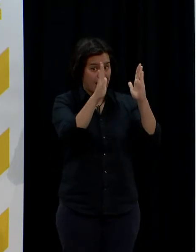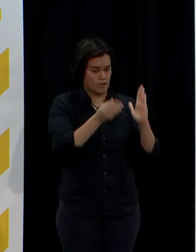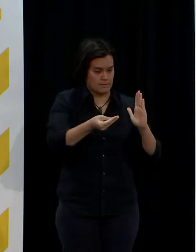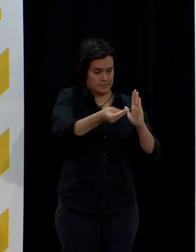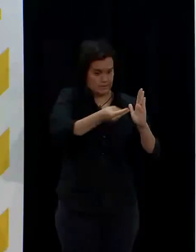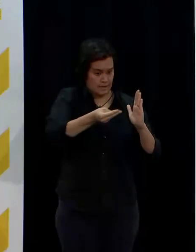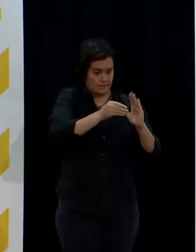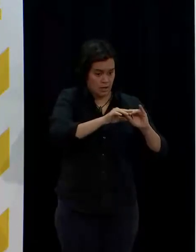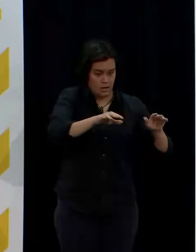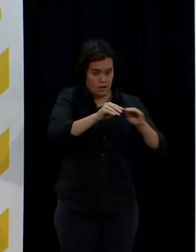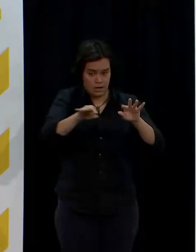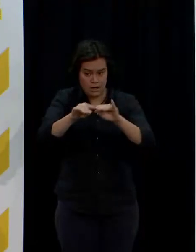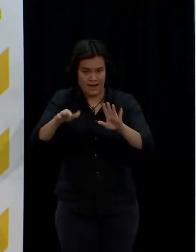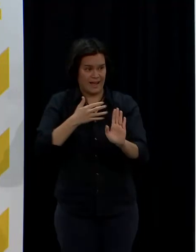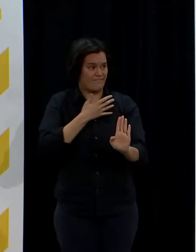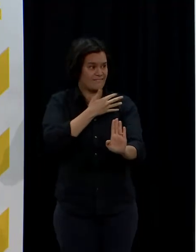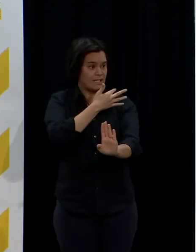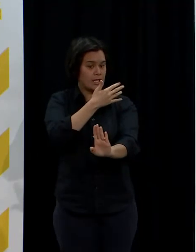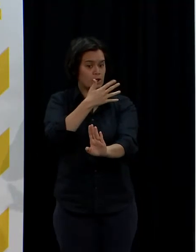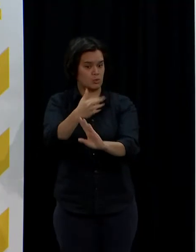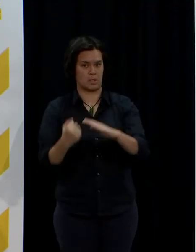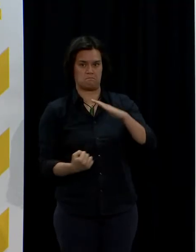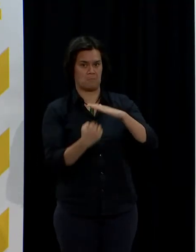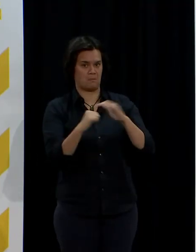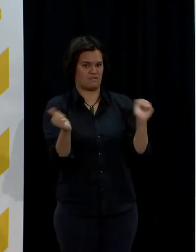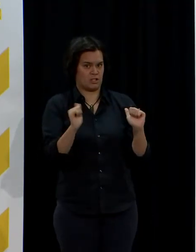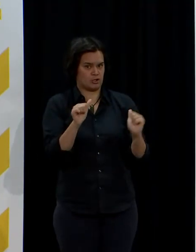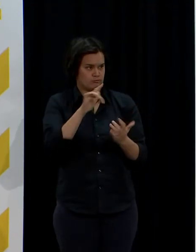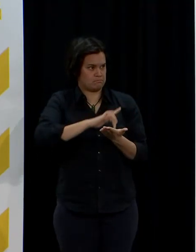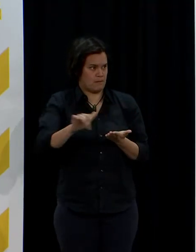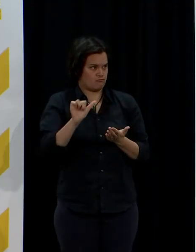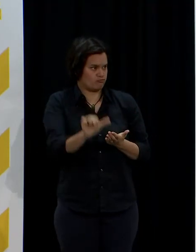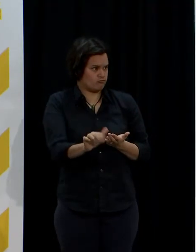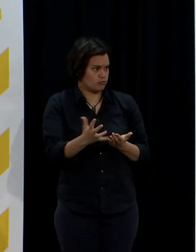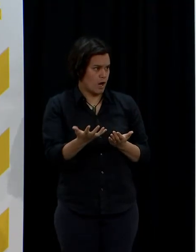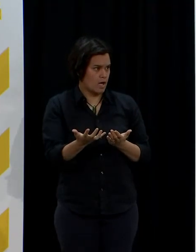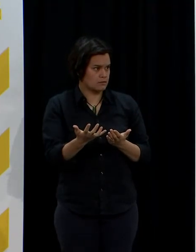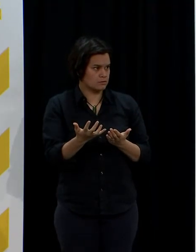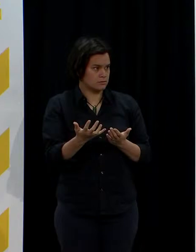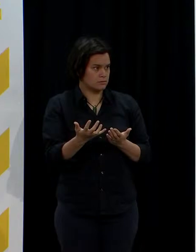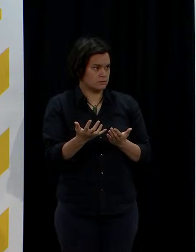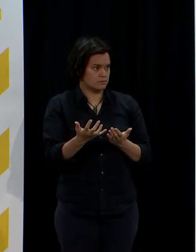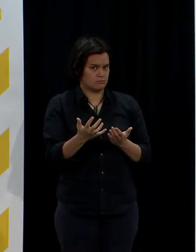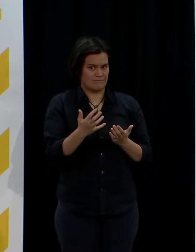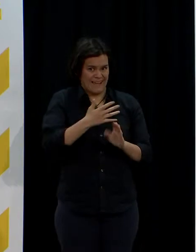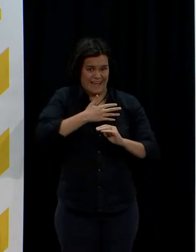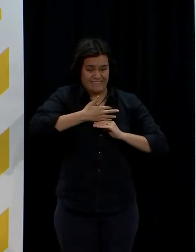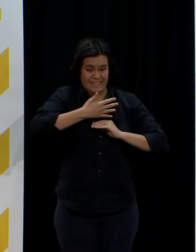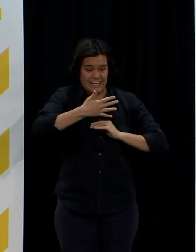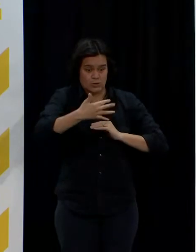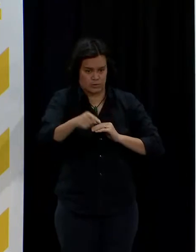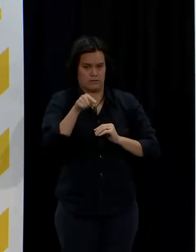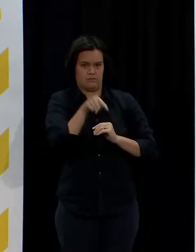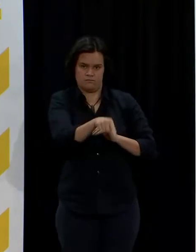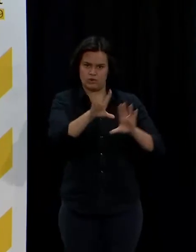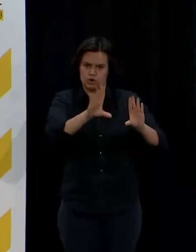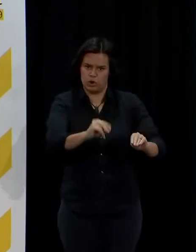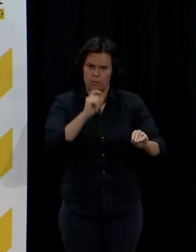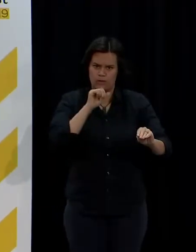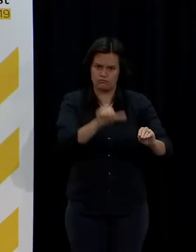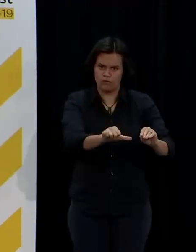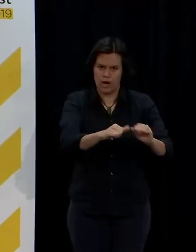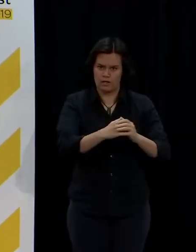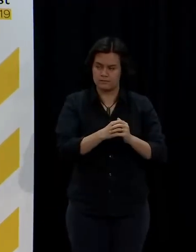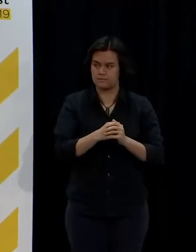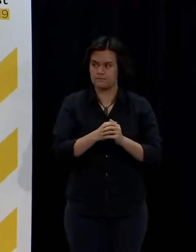that the outbreak would never be to that anymore. But surely you've got a kind of idea of how many people are in the household now. Yeah. And we know the positivity rate